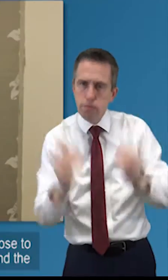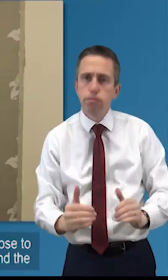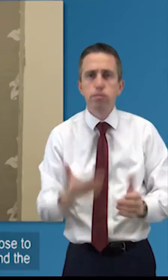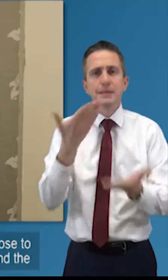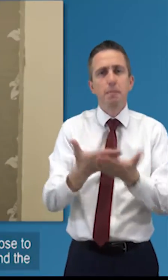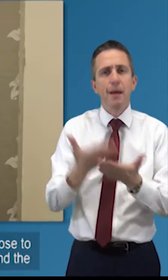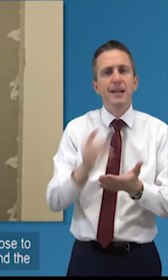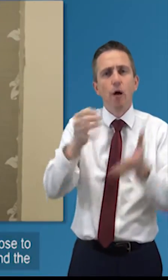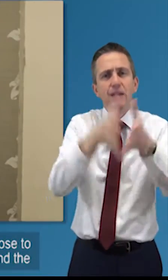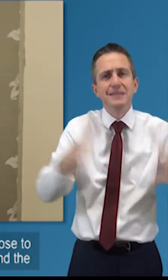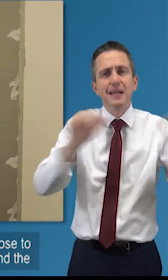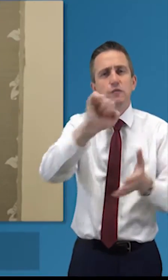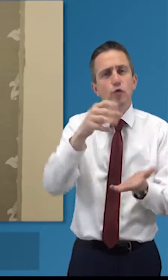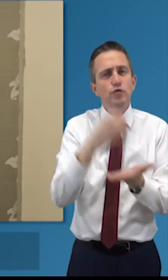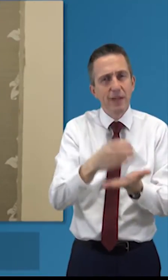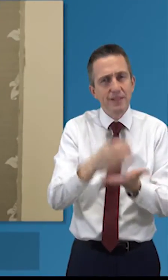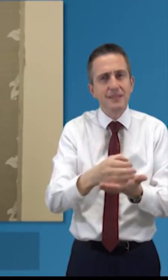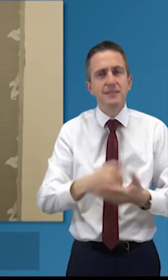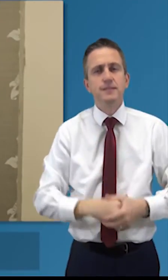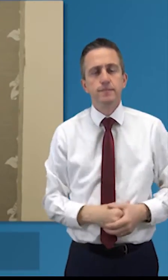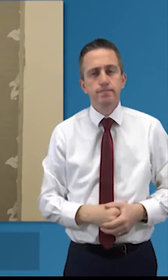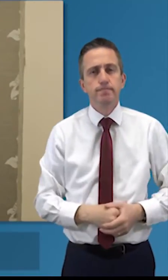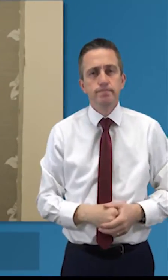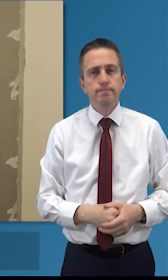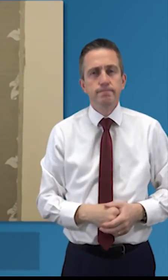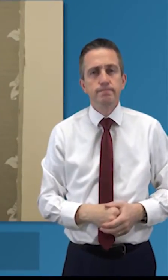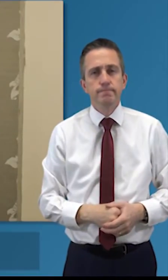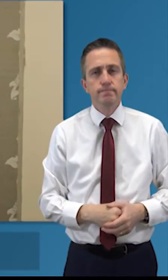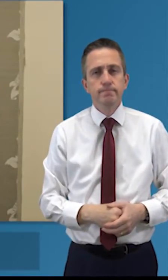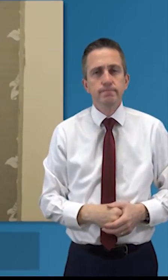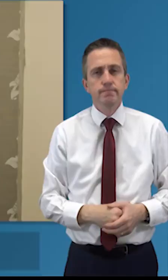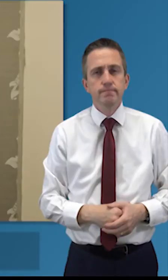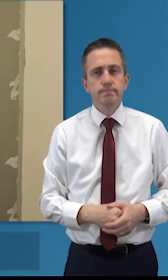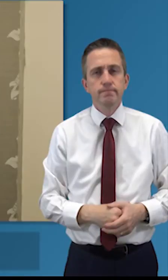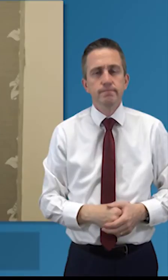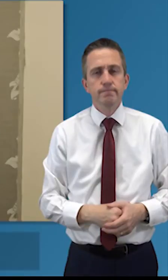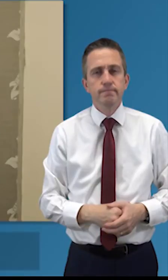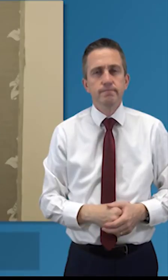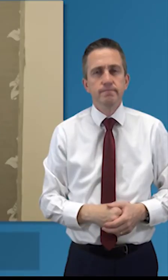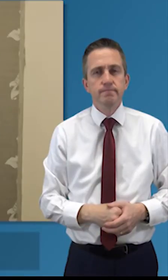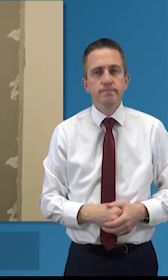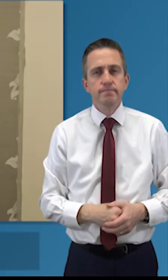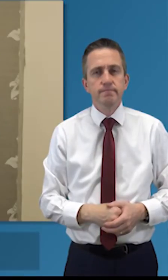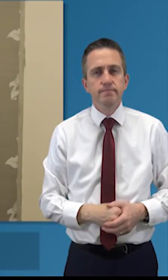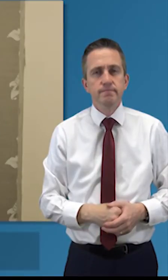the the the size of charity and the type of charity that you have so let's look a little bit closer at those